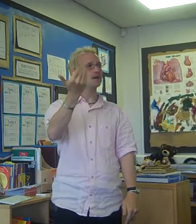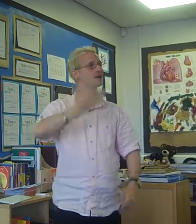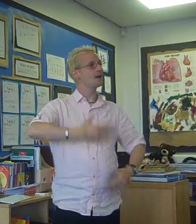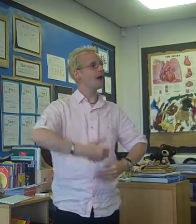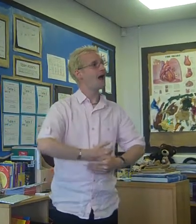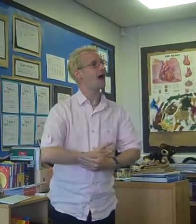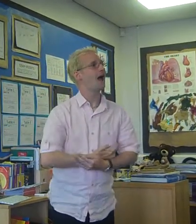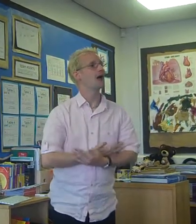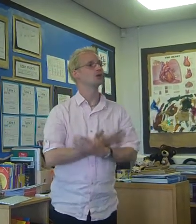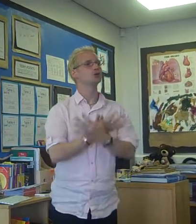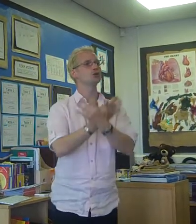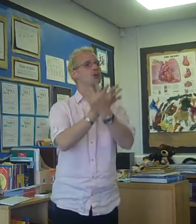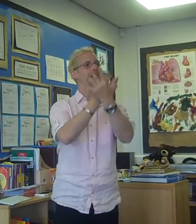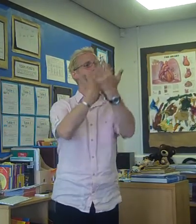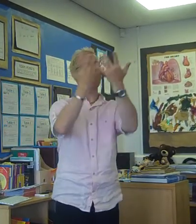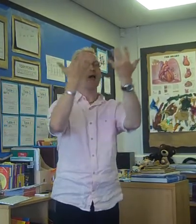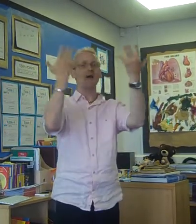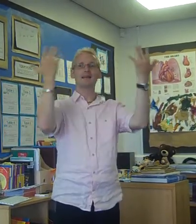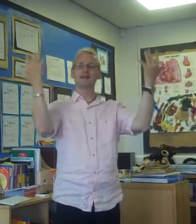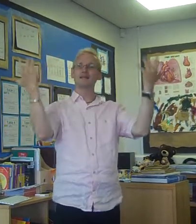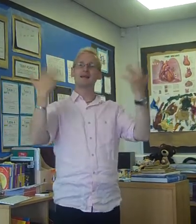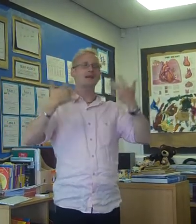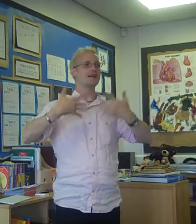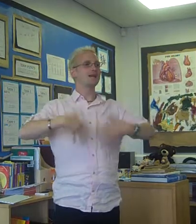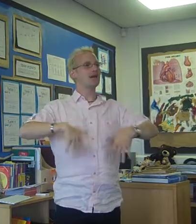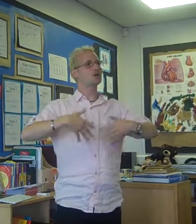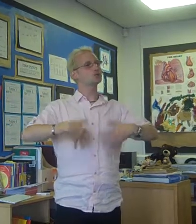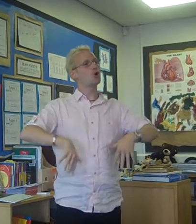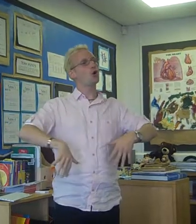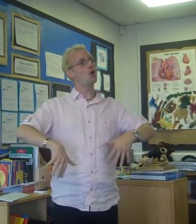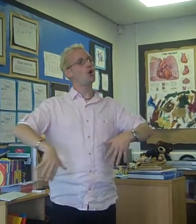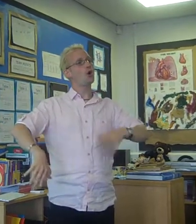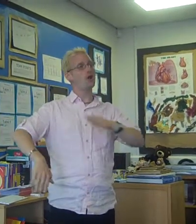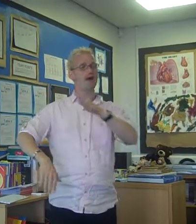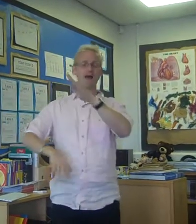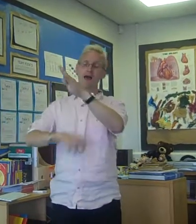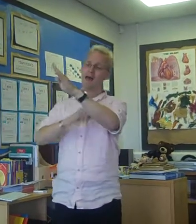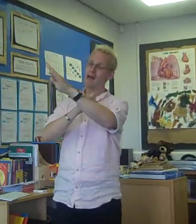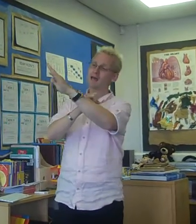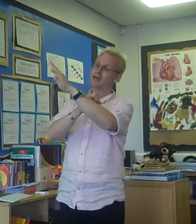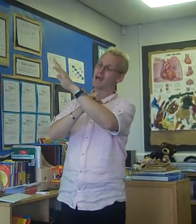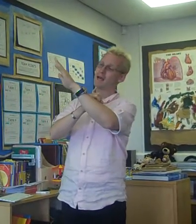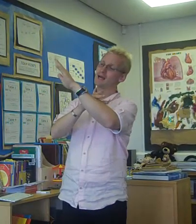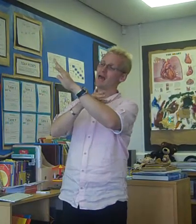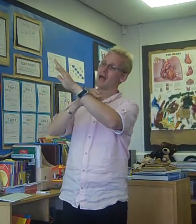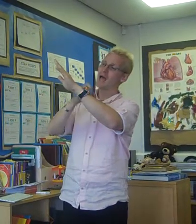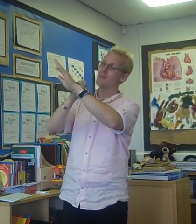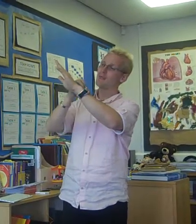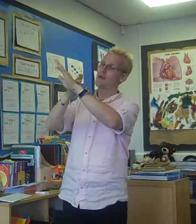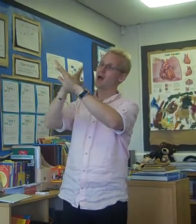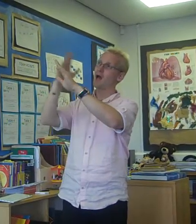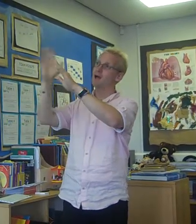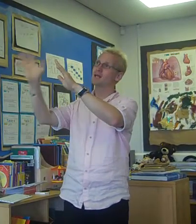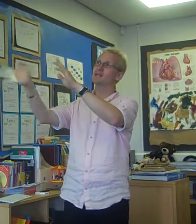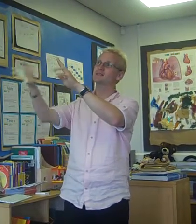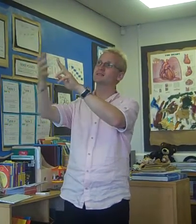I can do anything at all I can climb the highest